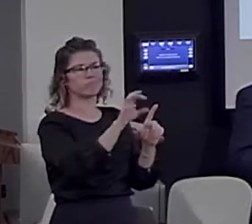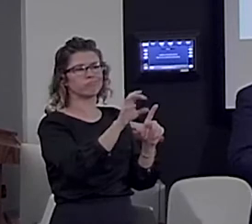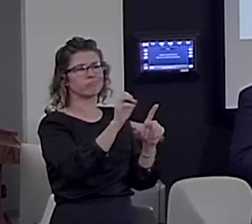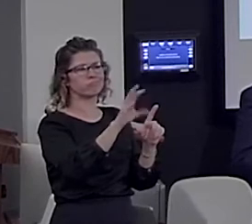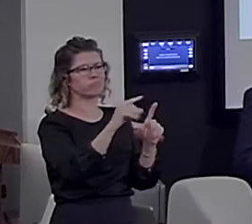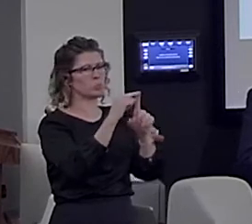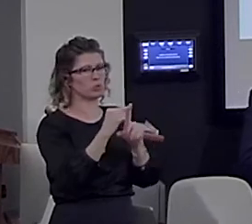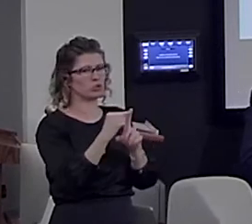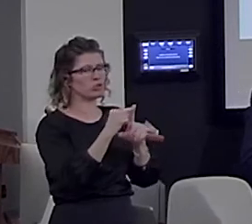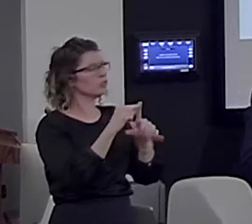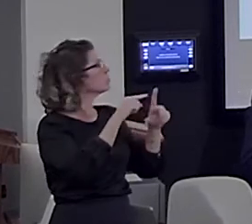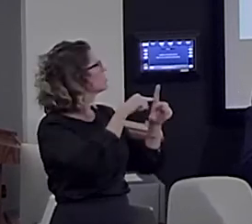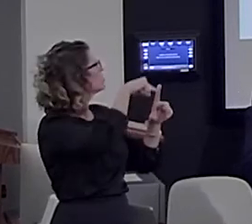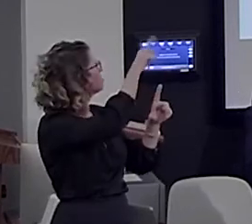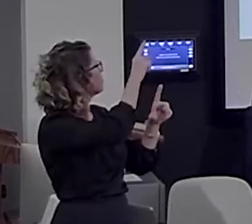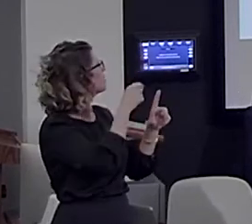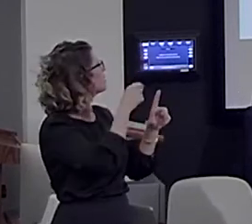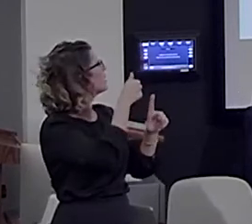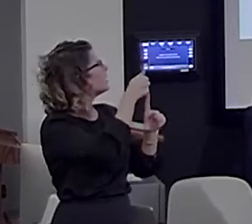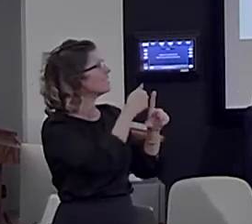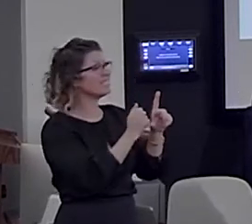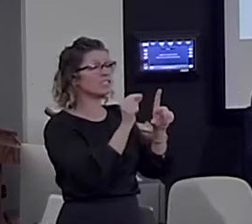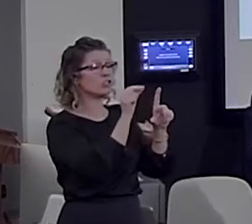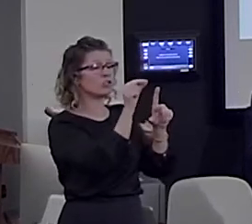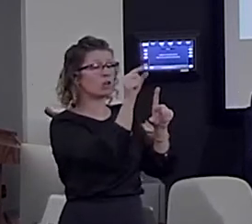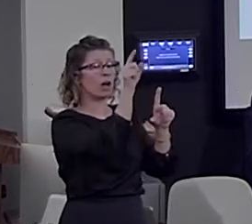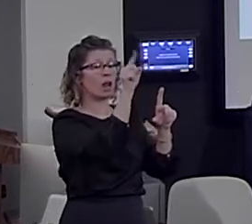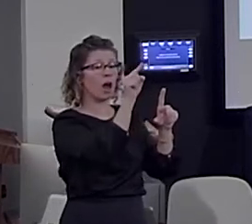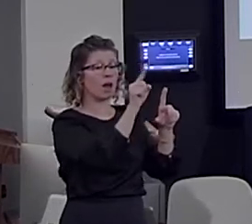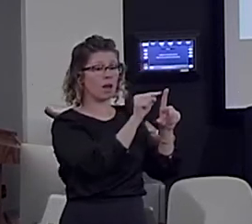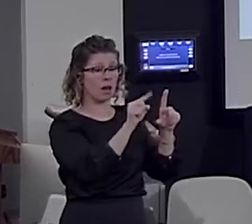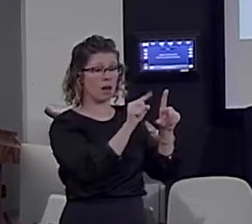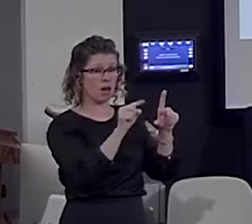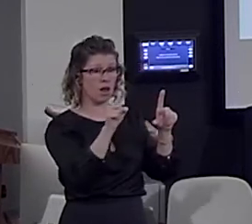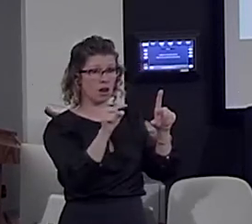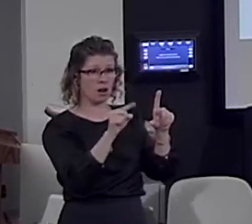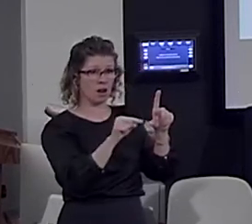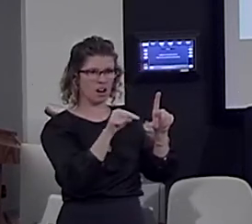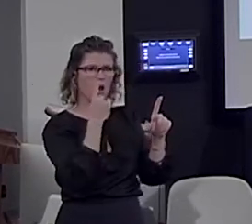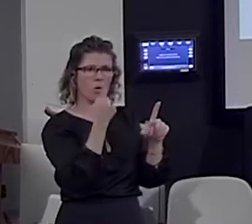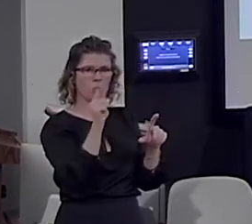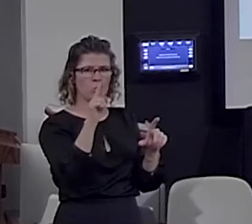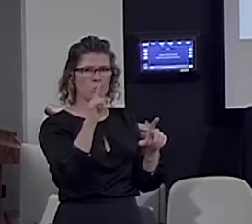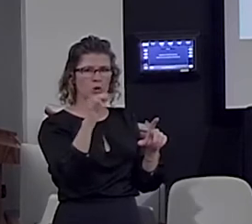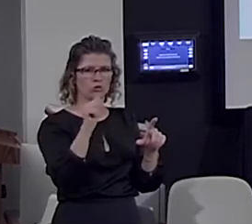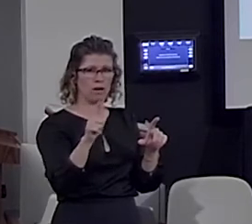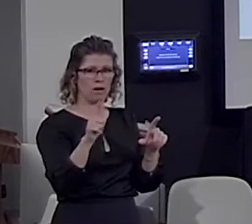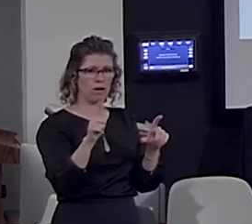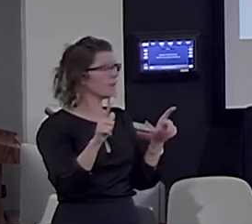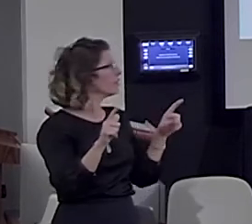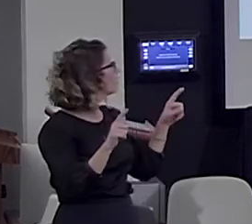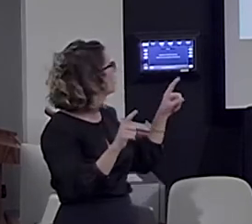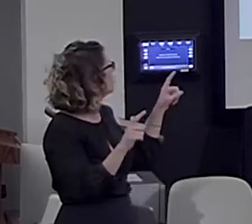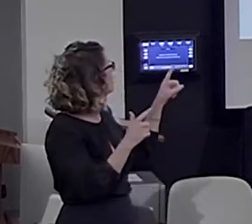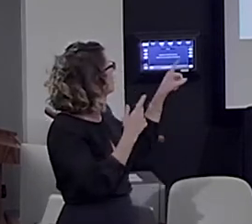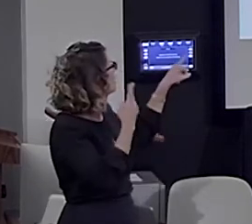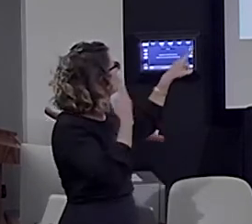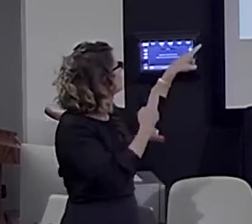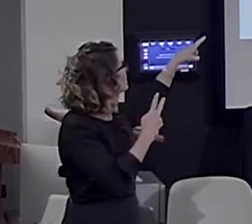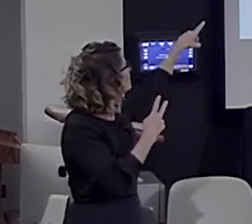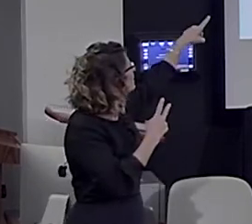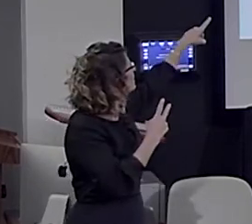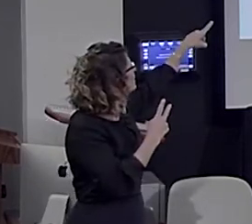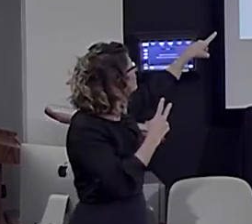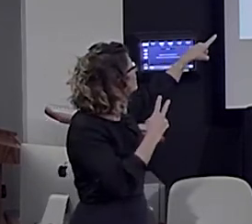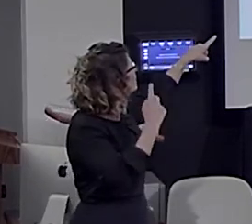the unusual aspect of this, is you can get signal on individual trials. I hope you can see that this electrode is tracking